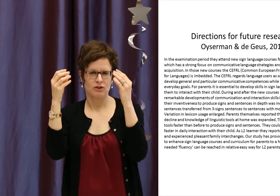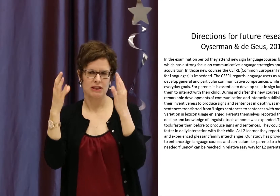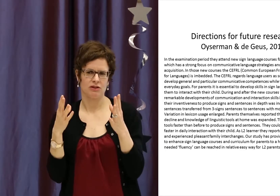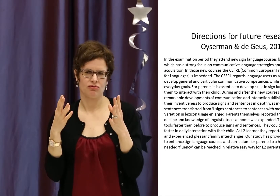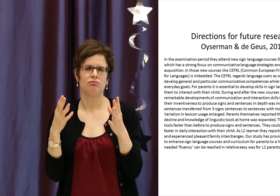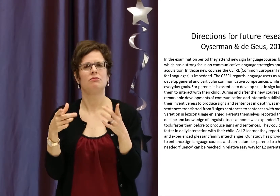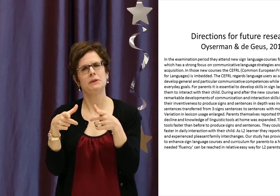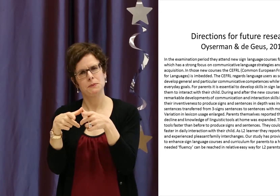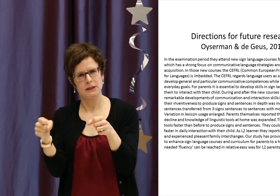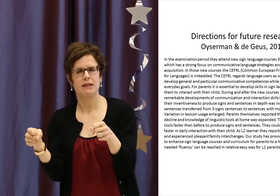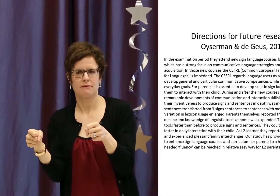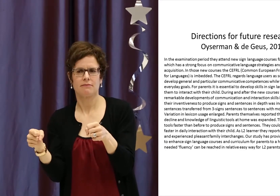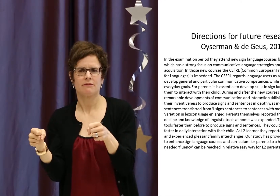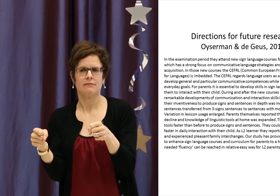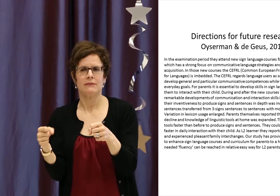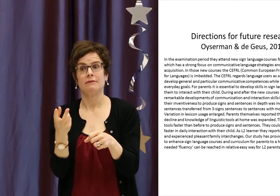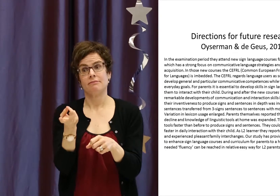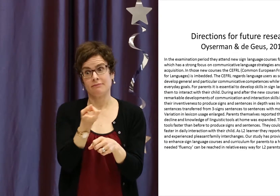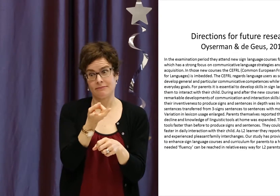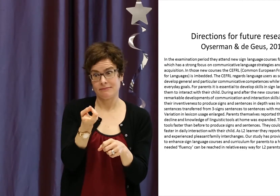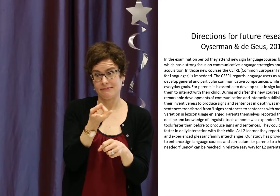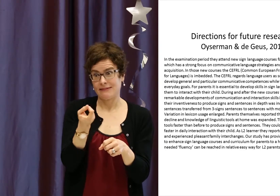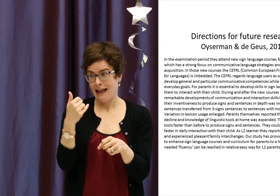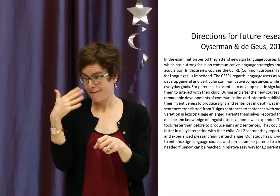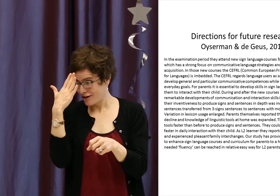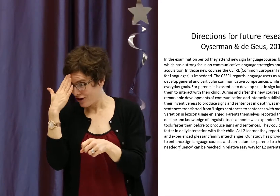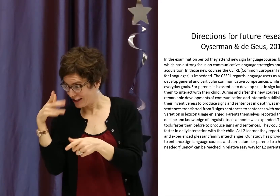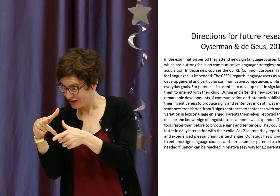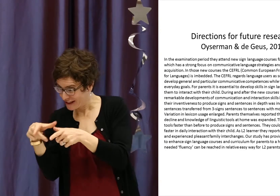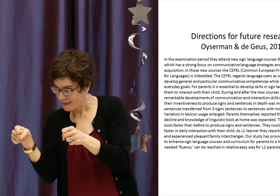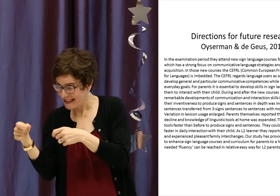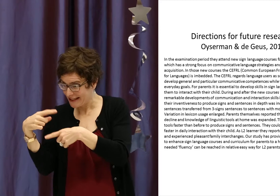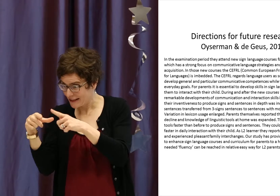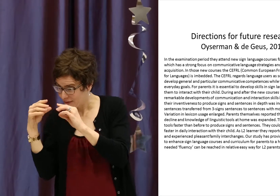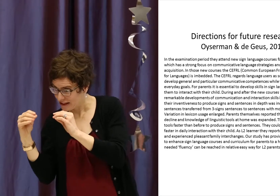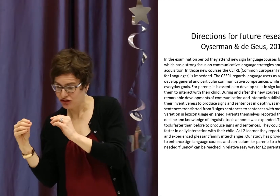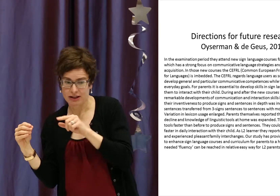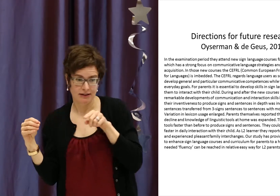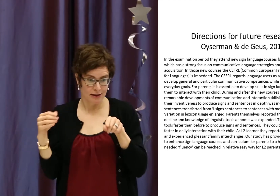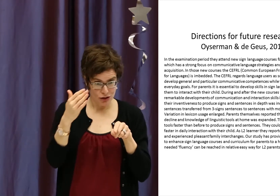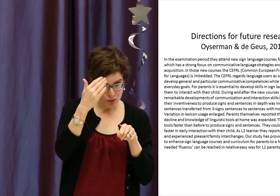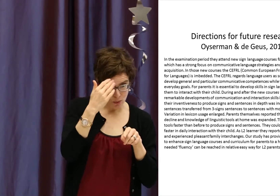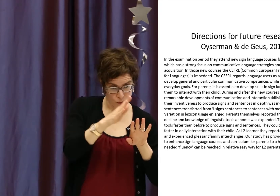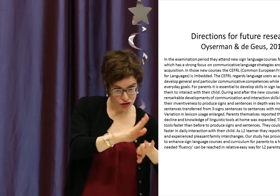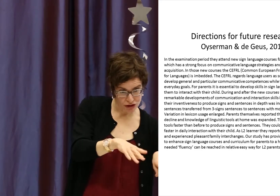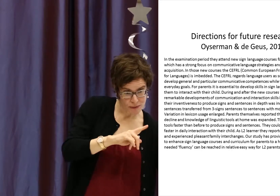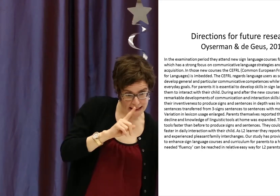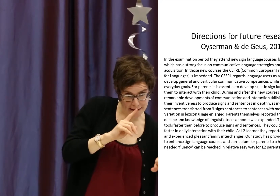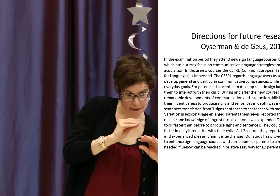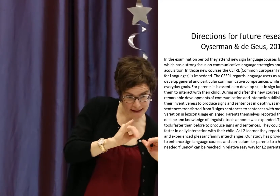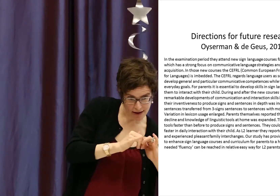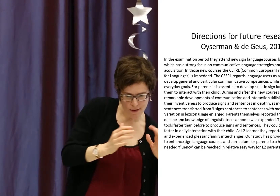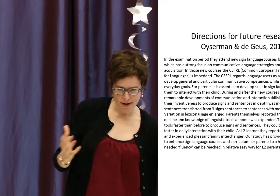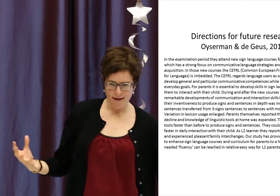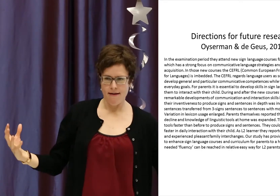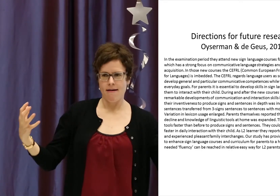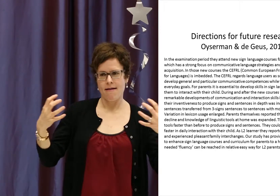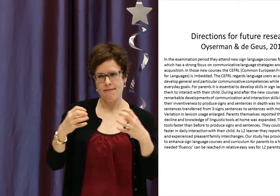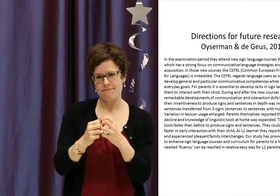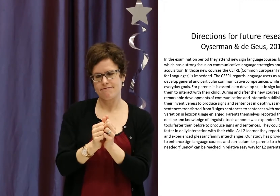Joni is a sign language instructor, and she is a linguist as well. So, these two women bring their linguistic knowledge and